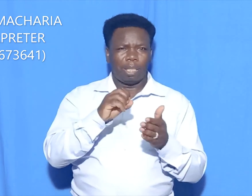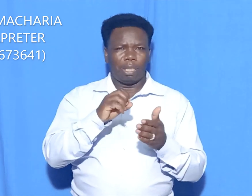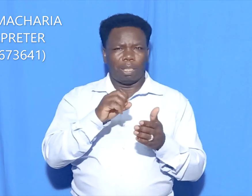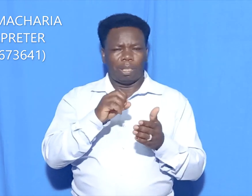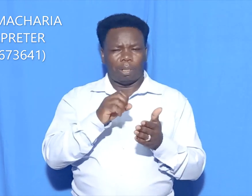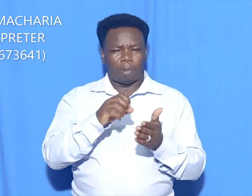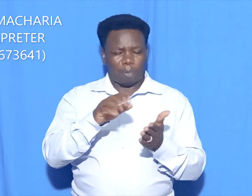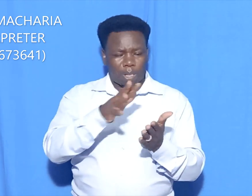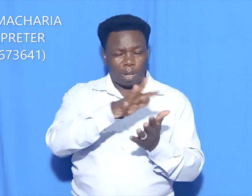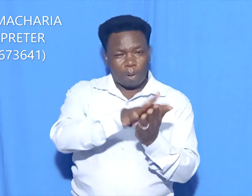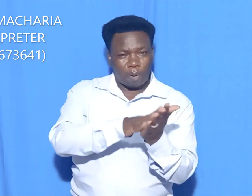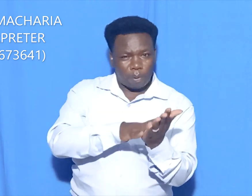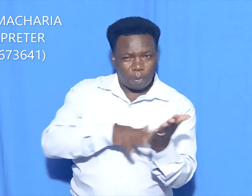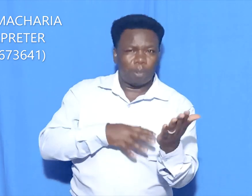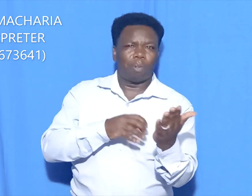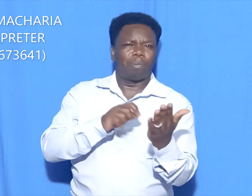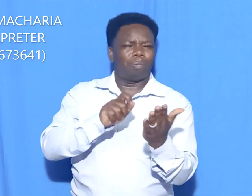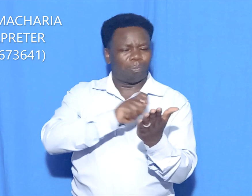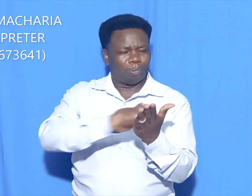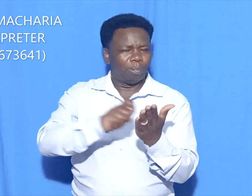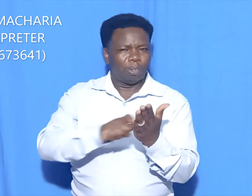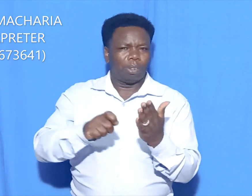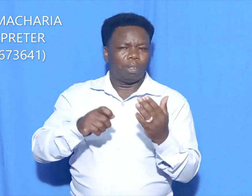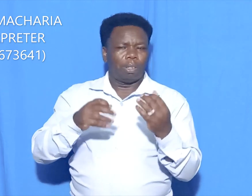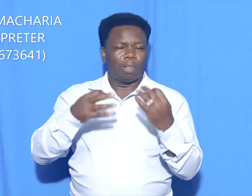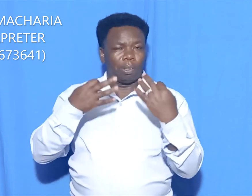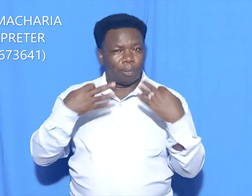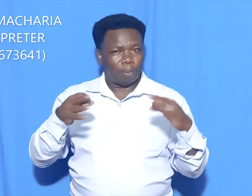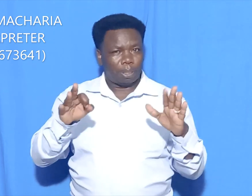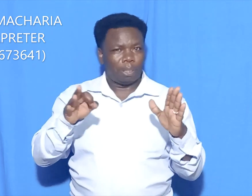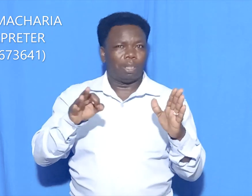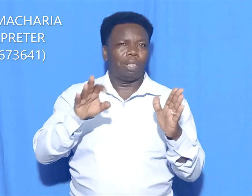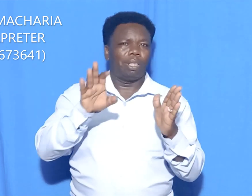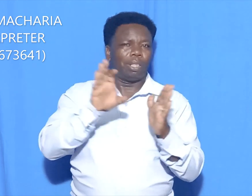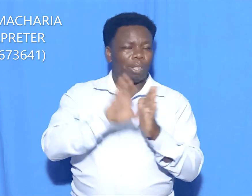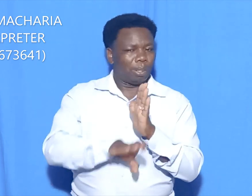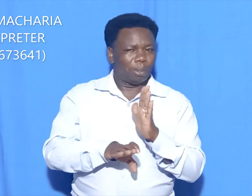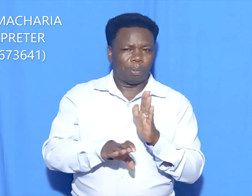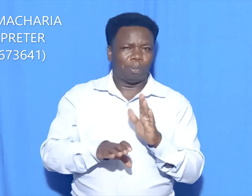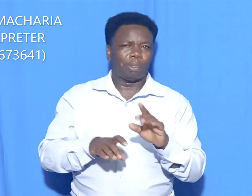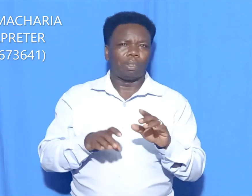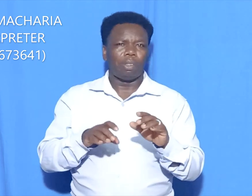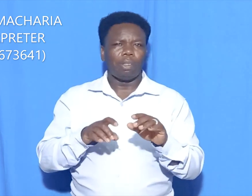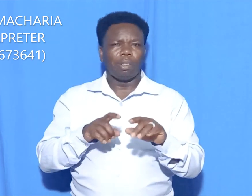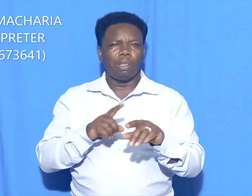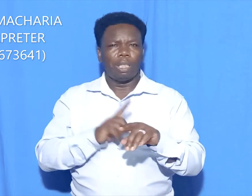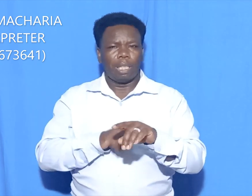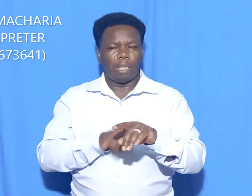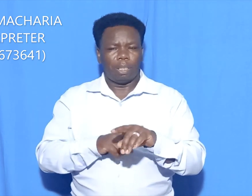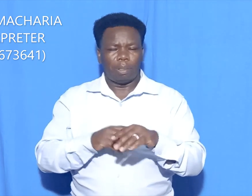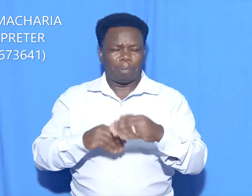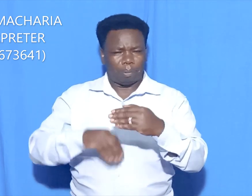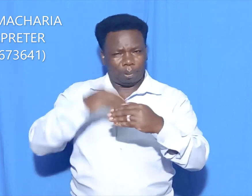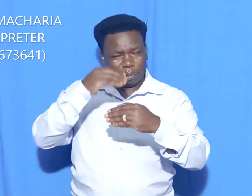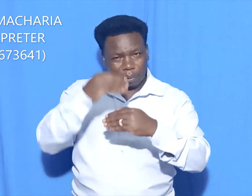The cost is free. The timelines immediately after completion of internal examination.